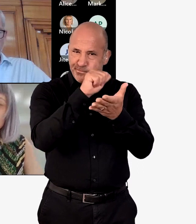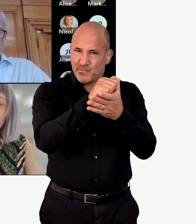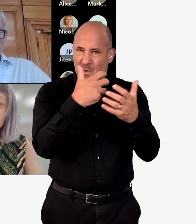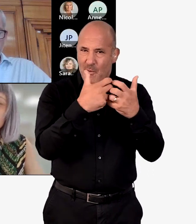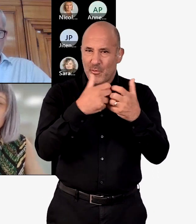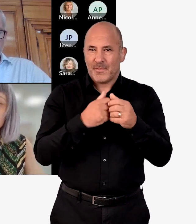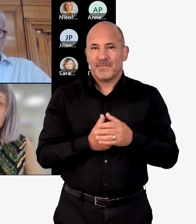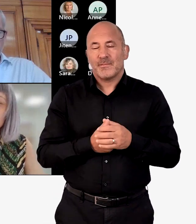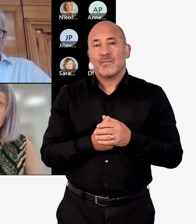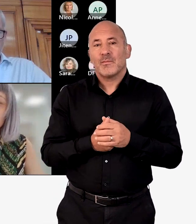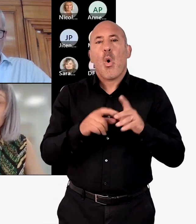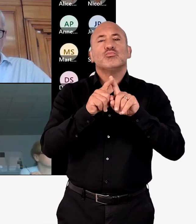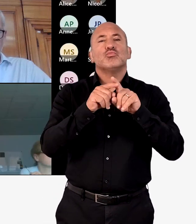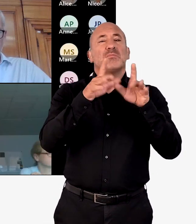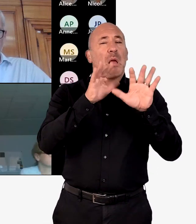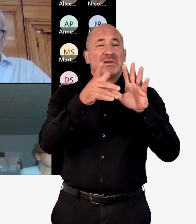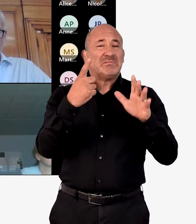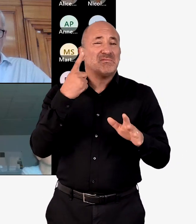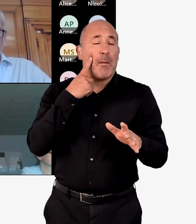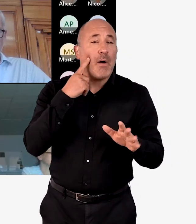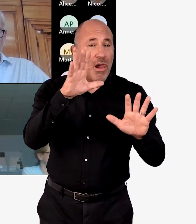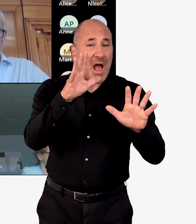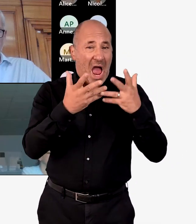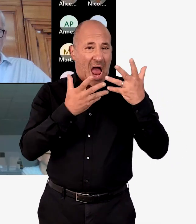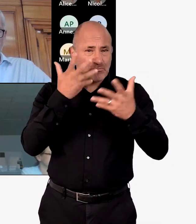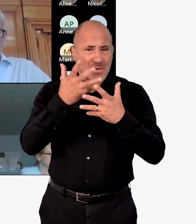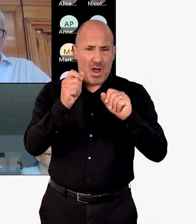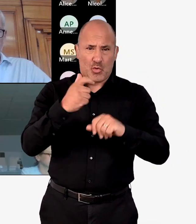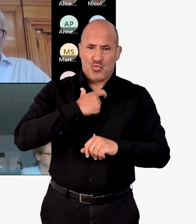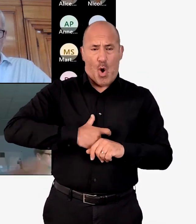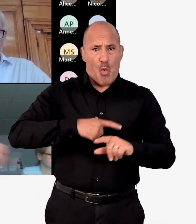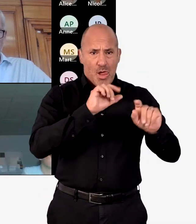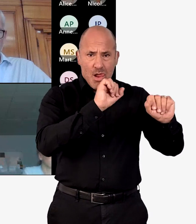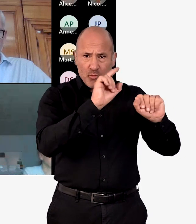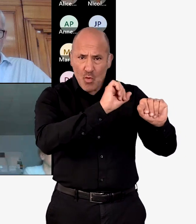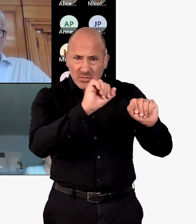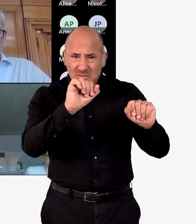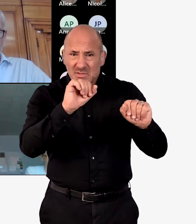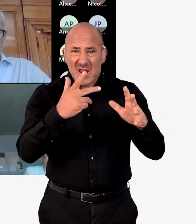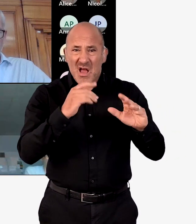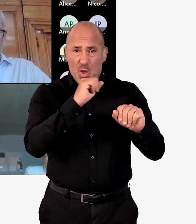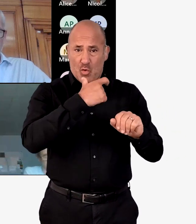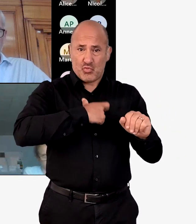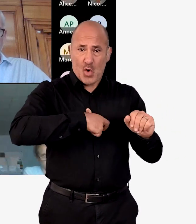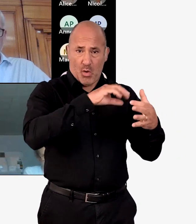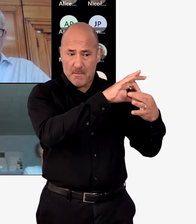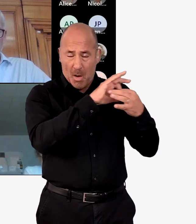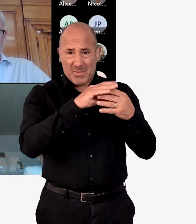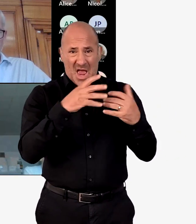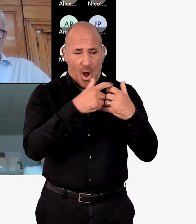channels of communication we can use to reach the sector. And also, in a simple way, explain what role